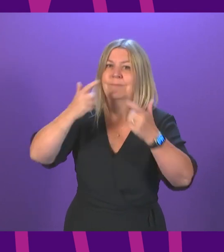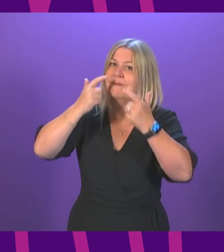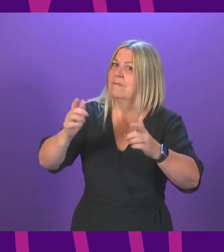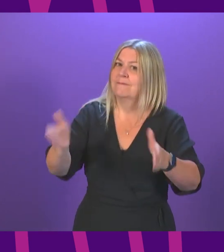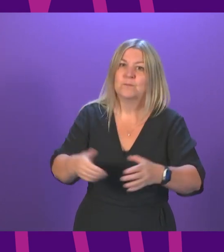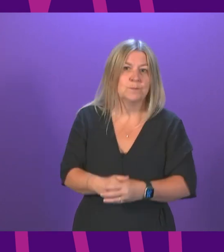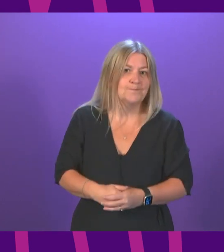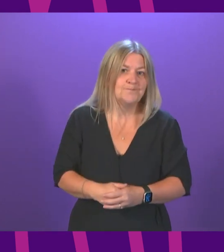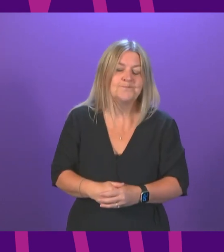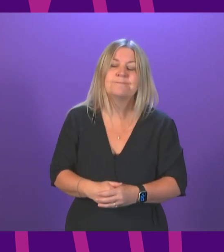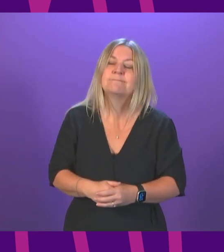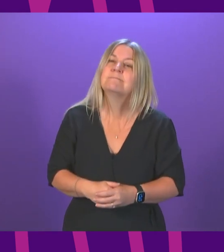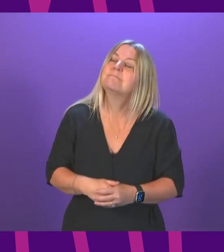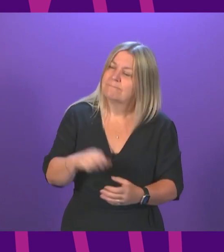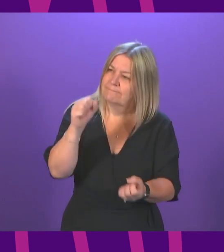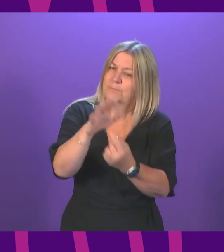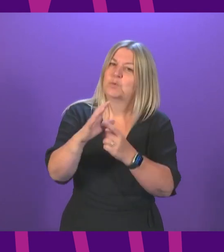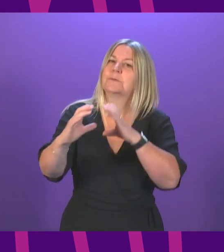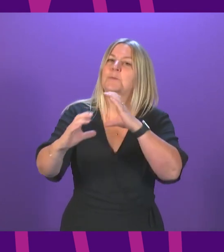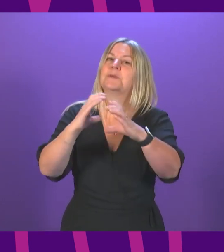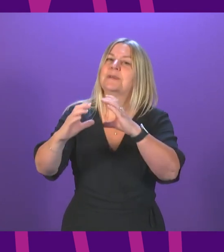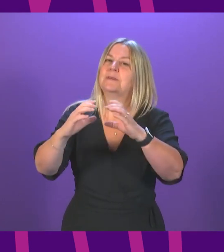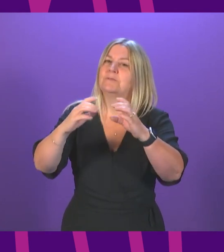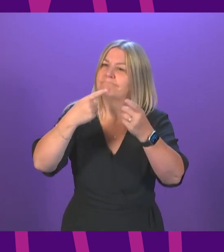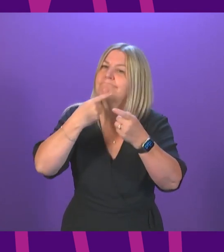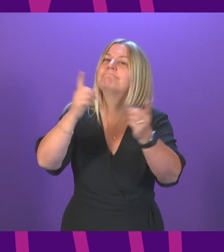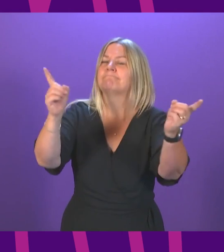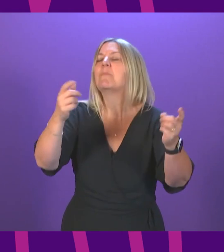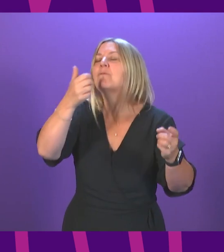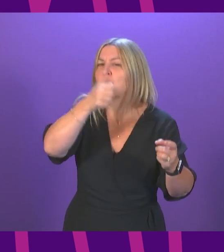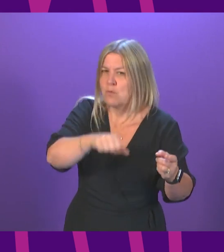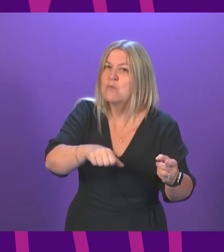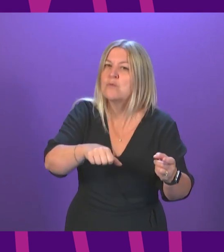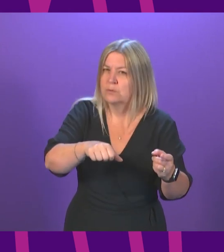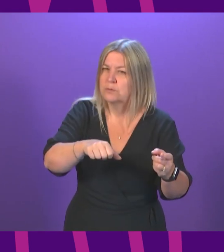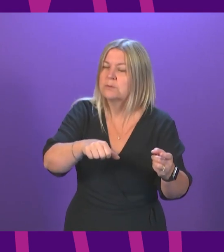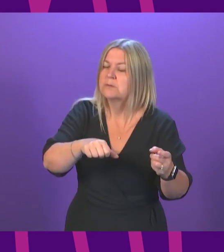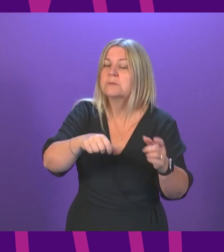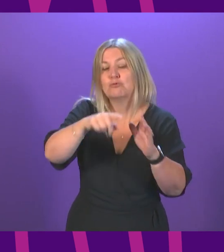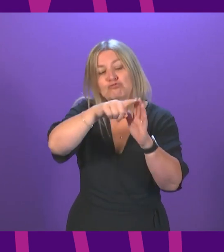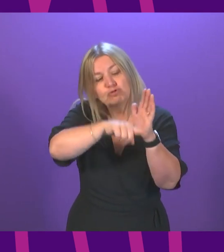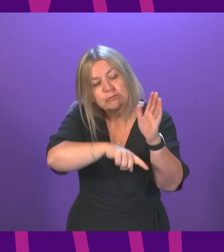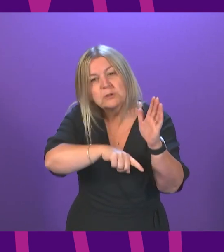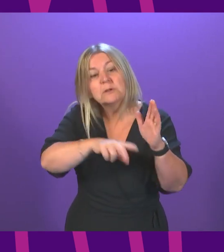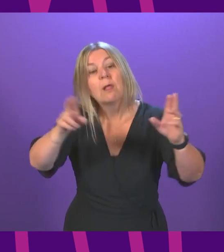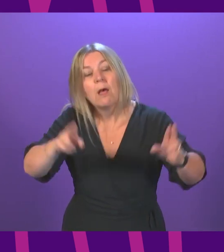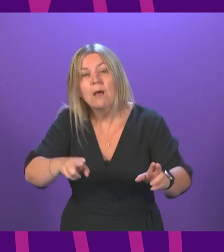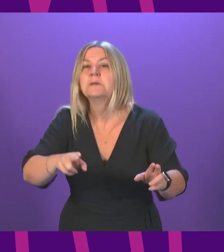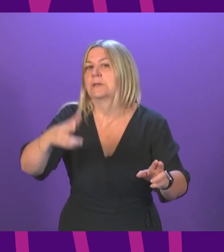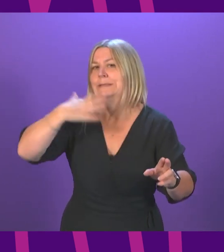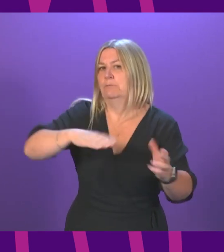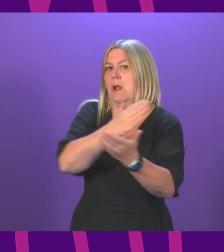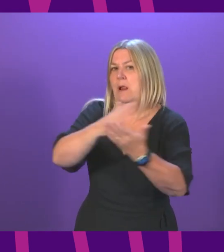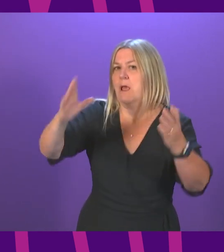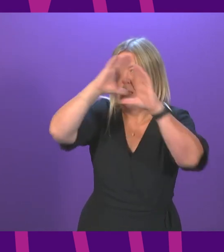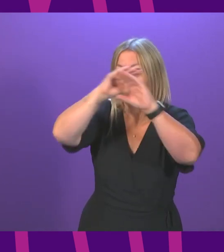Communication is really important. Communication, as you come out of restrictions and things get hopefully easier